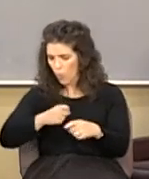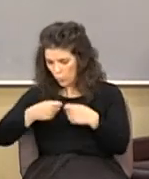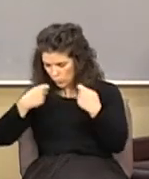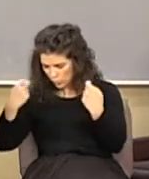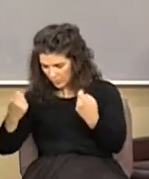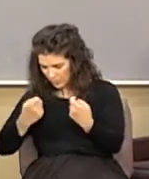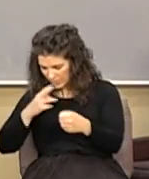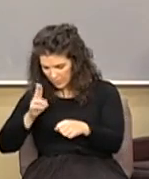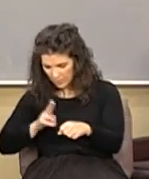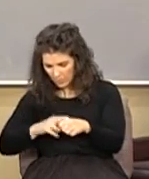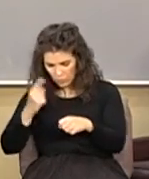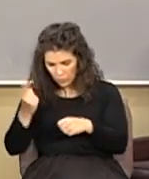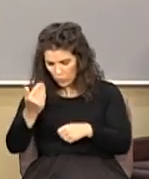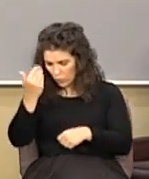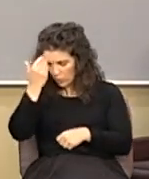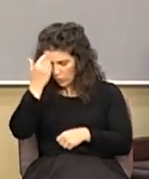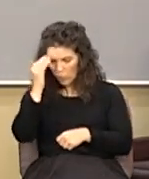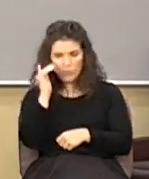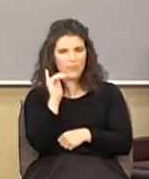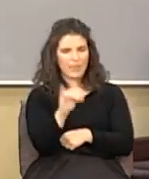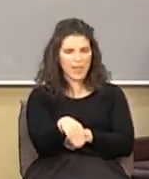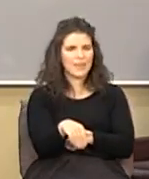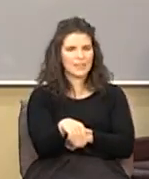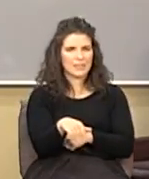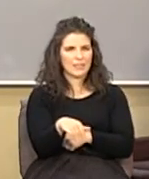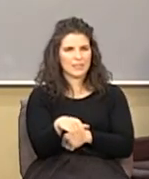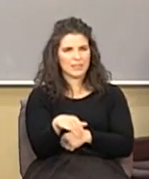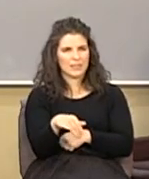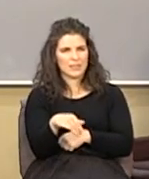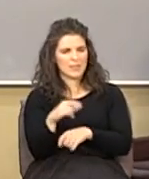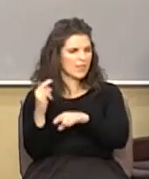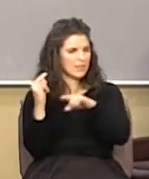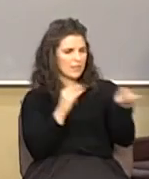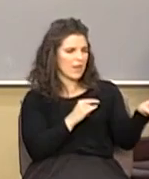nature that only knows that to do strike back